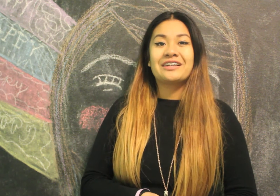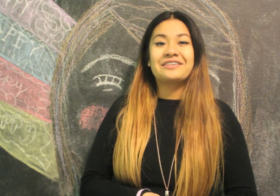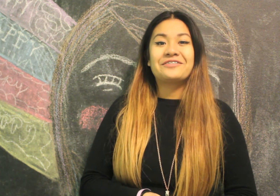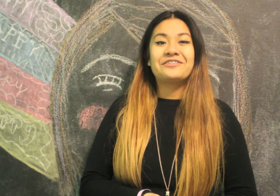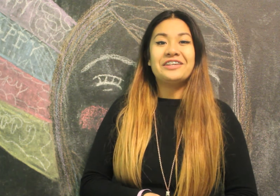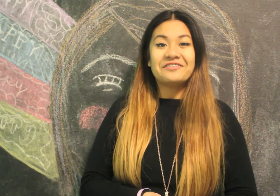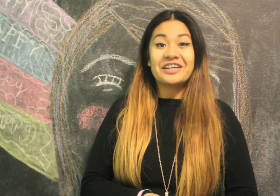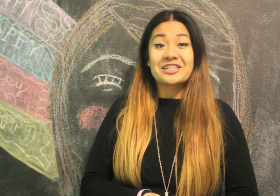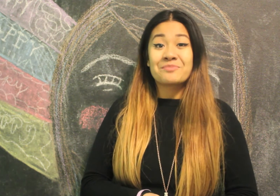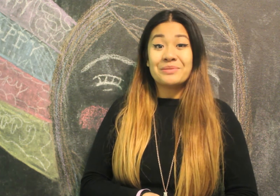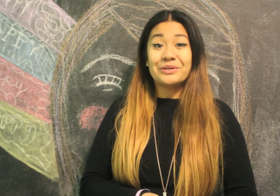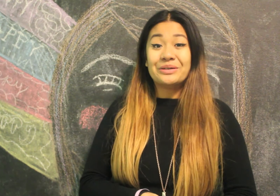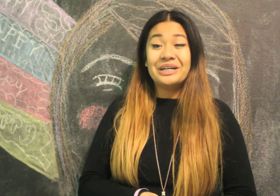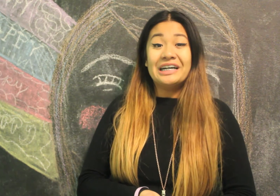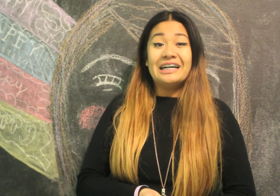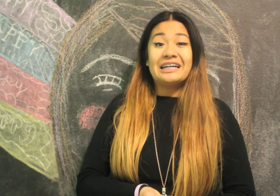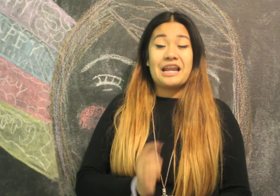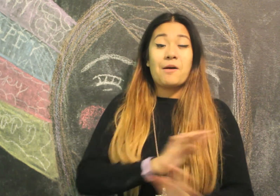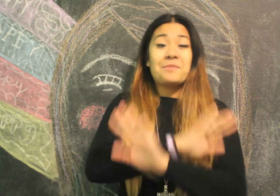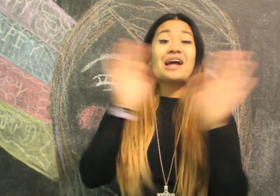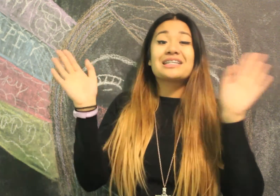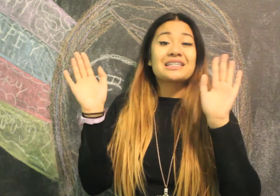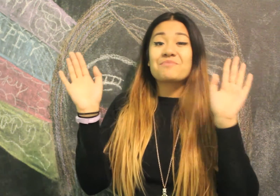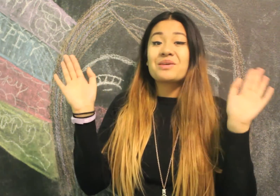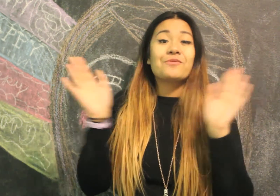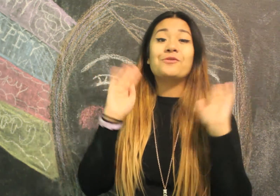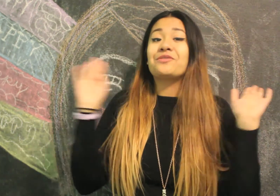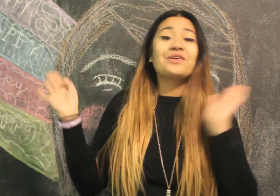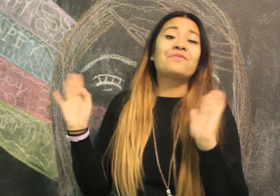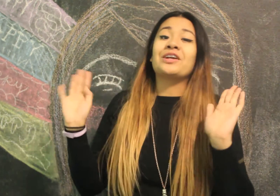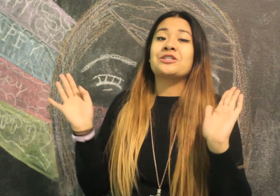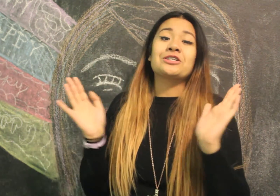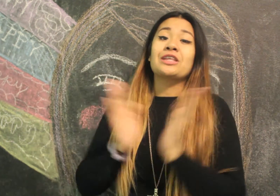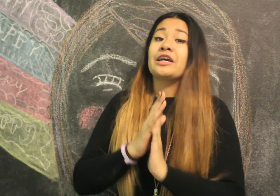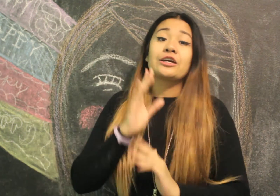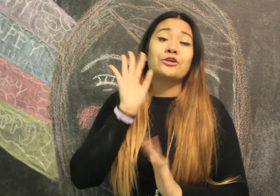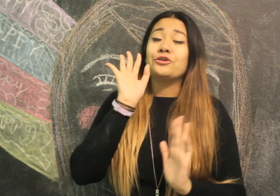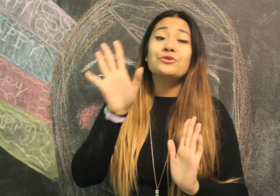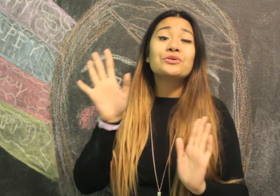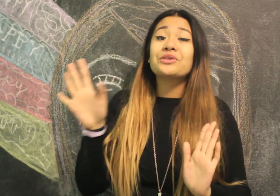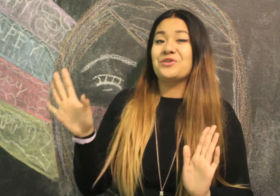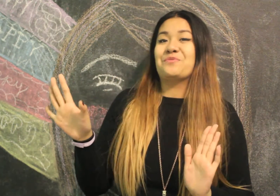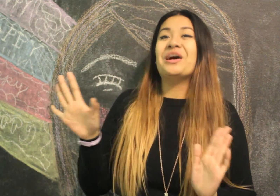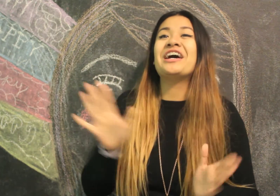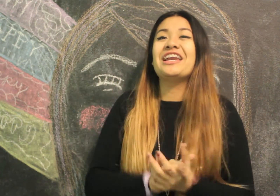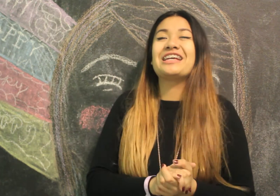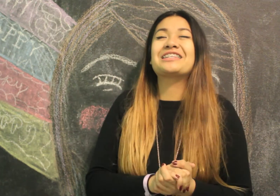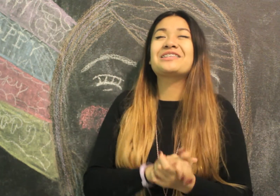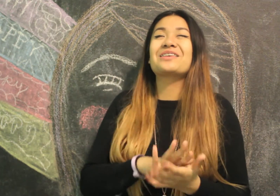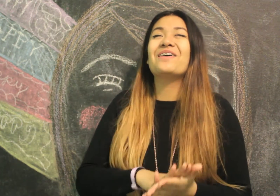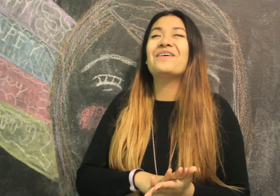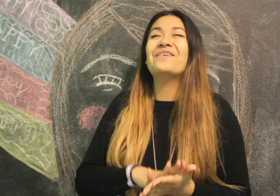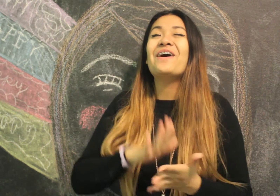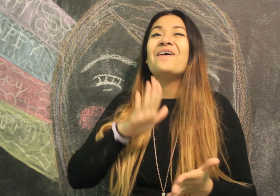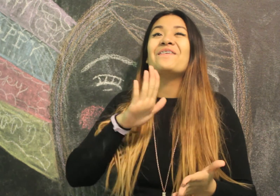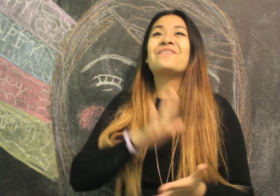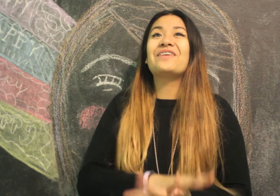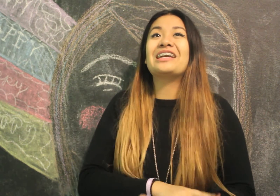feet fetish people Now I'm not dissing people with feet fetishes like you do you But it's so funny